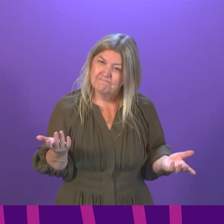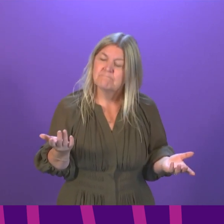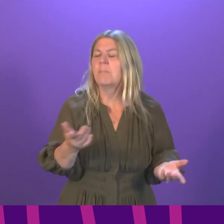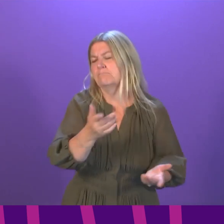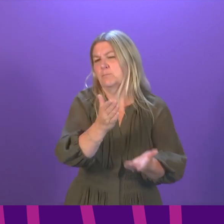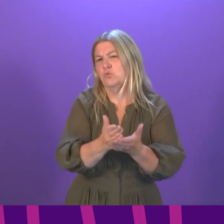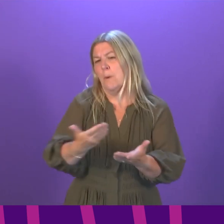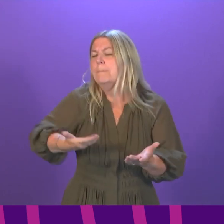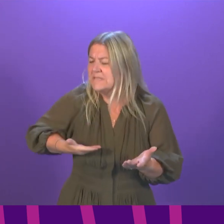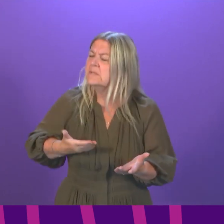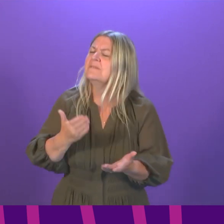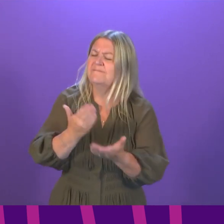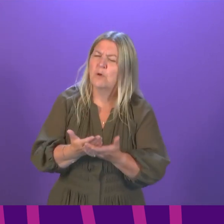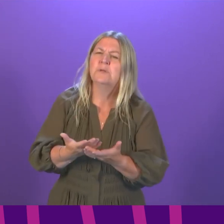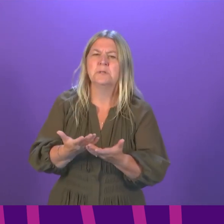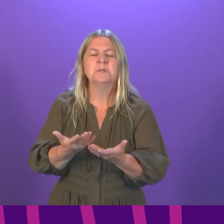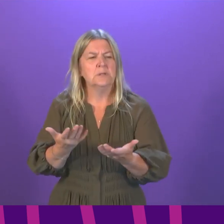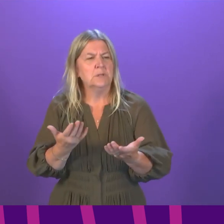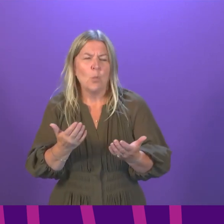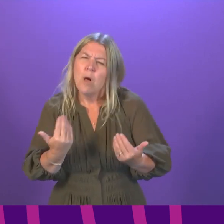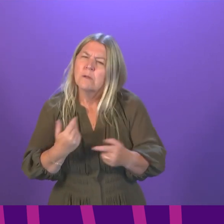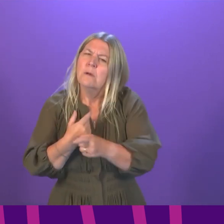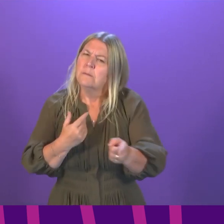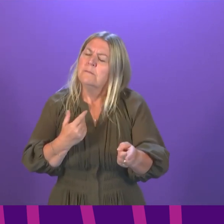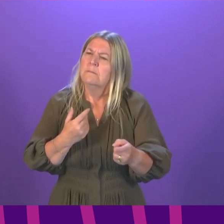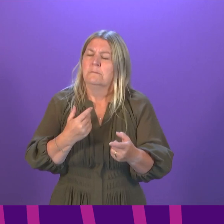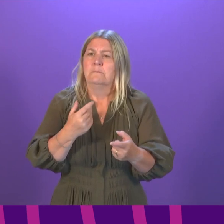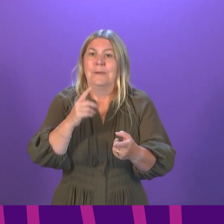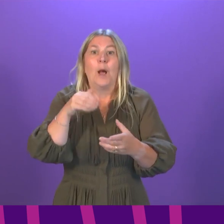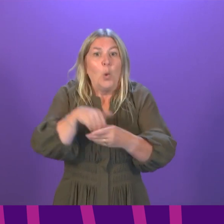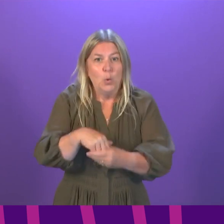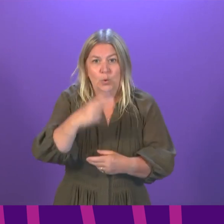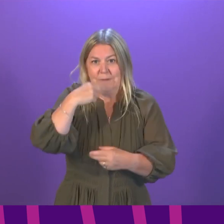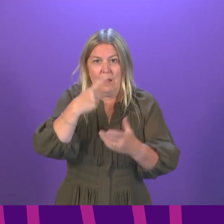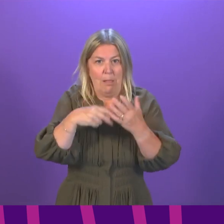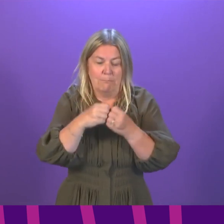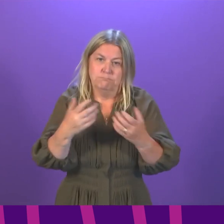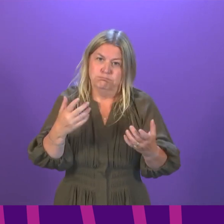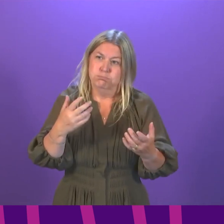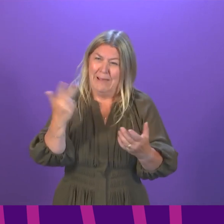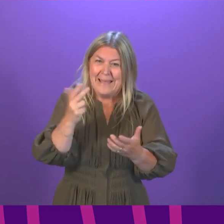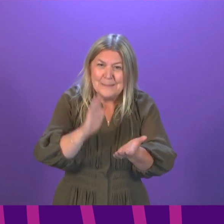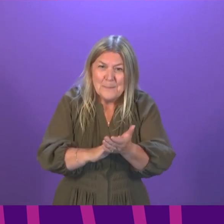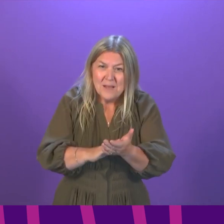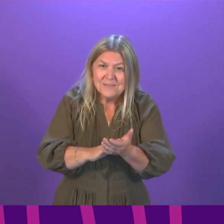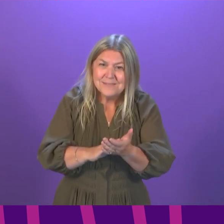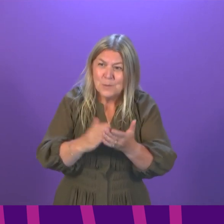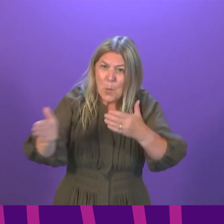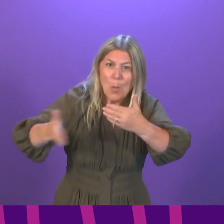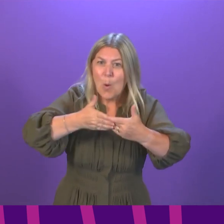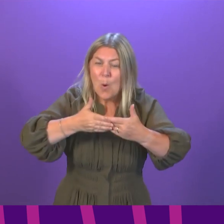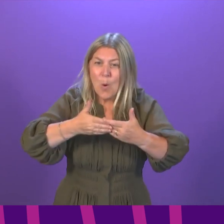from many businesses, including nightclubs. They have been closed now for up to 18 months, but these businesses will not bounce back immediately.